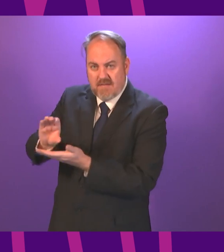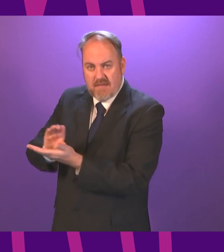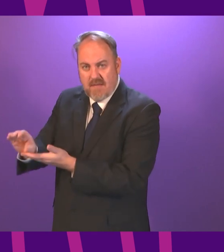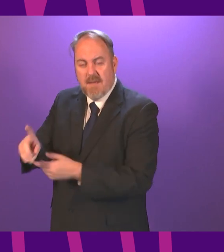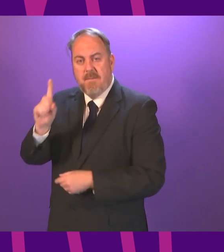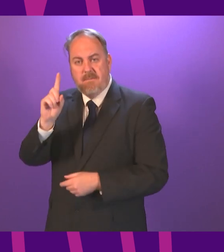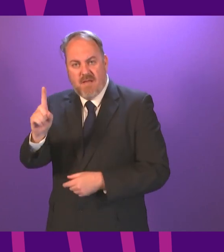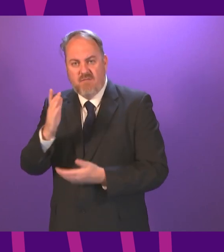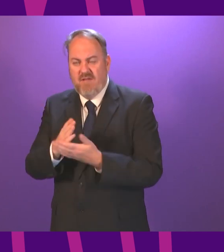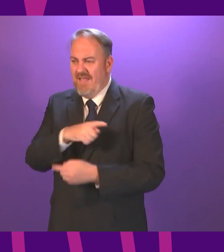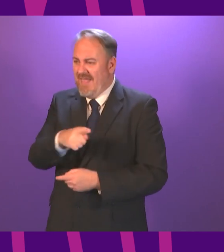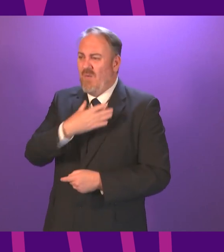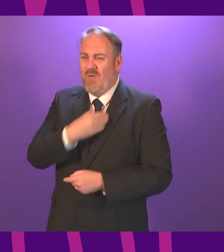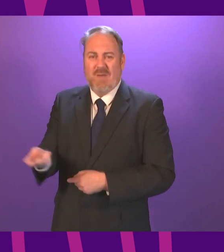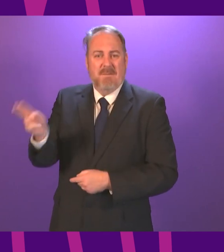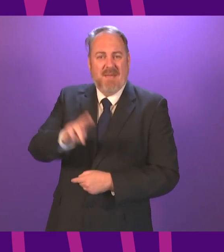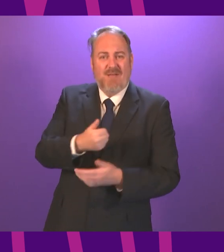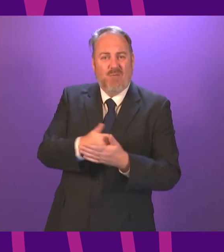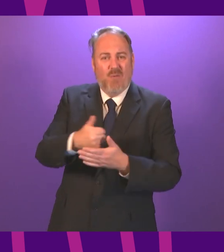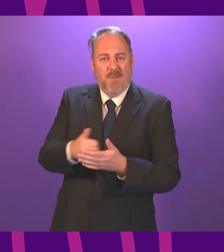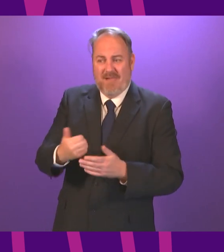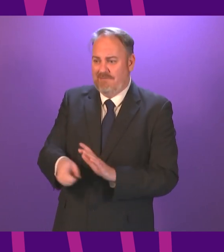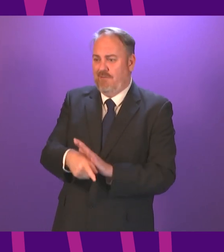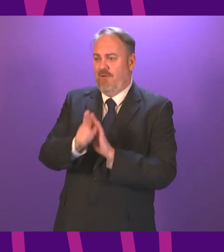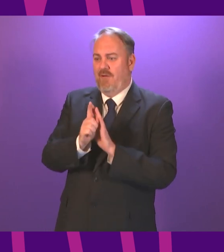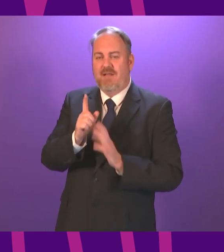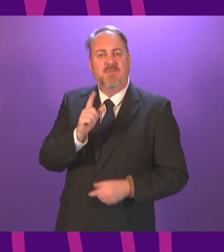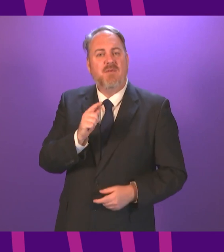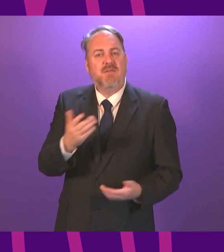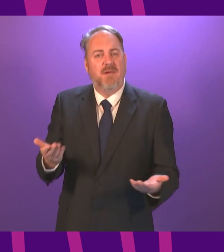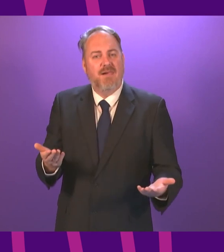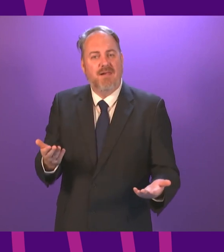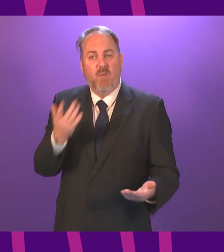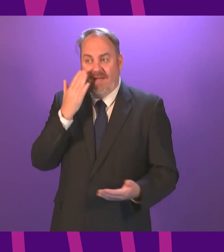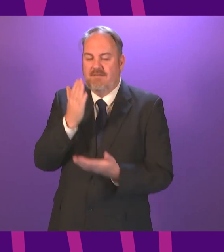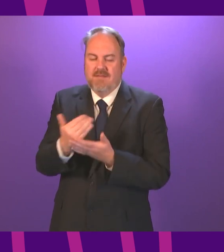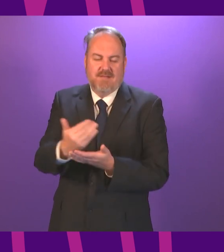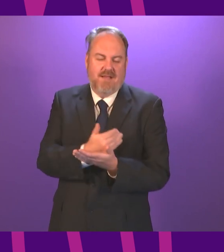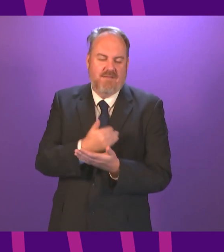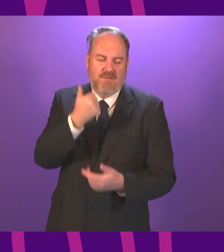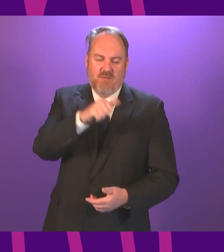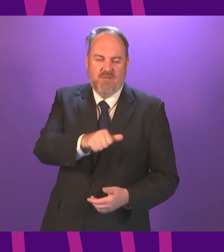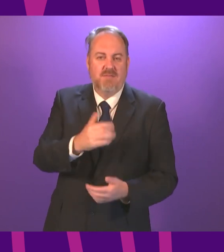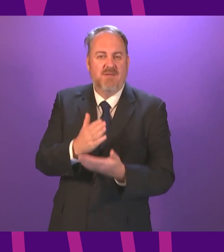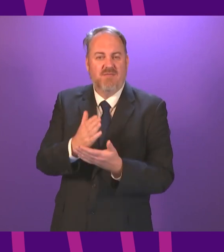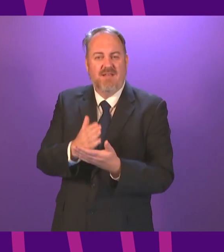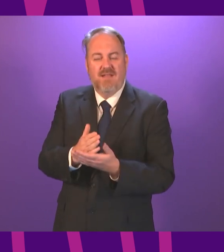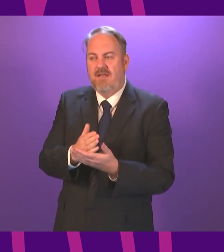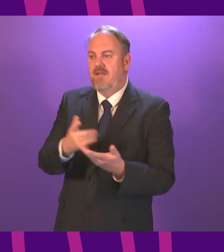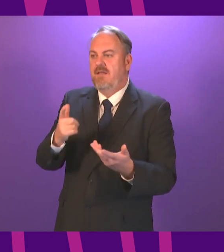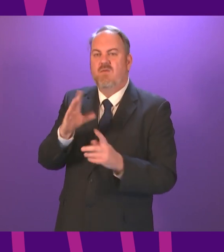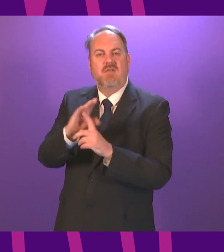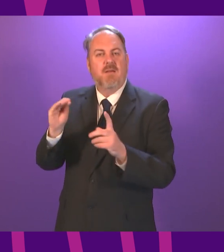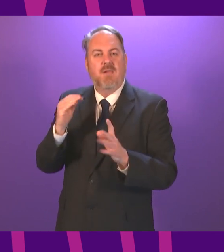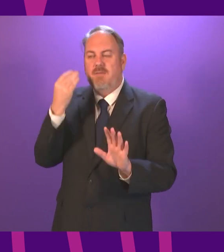desire for them to be able to return to normality as quickly as it is safe for them to do so. Close contact businesses particularly beauty therapy